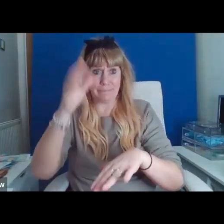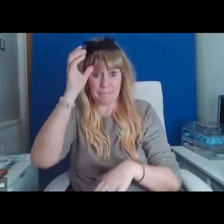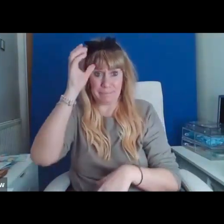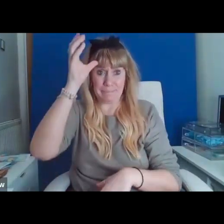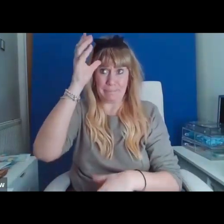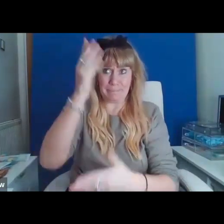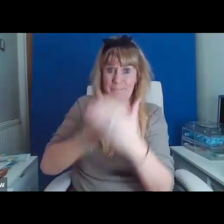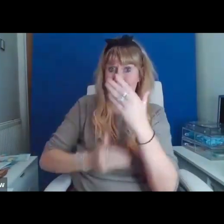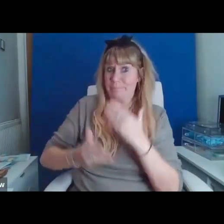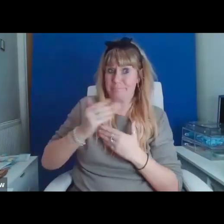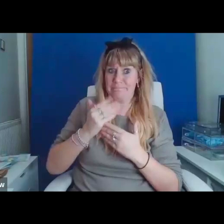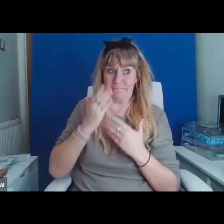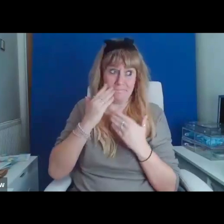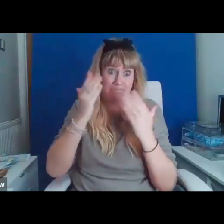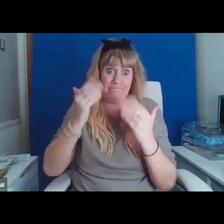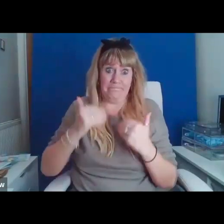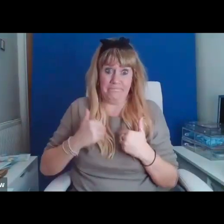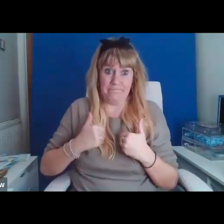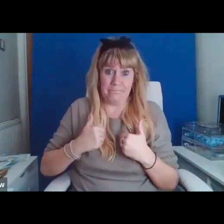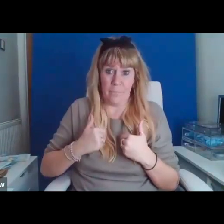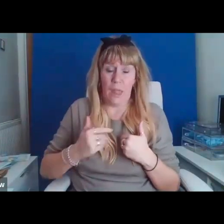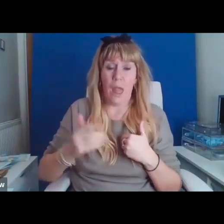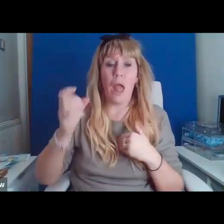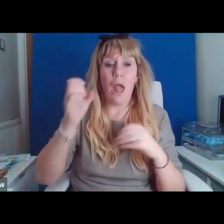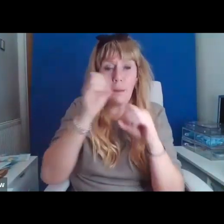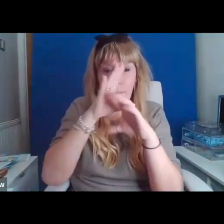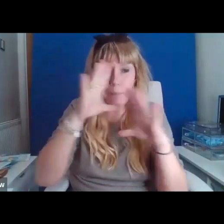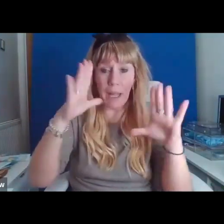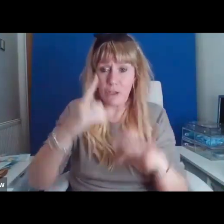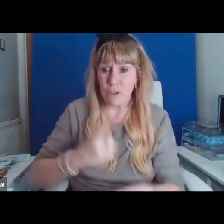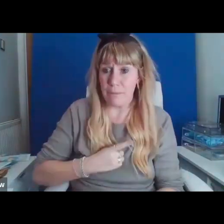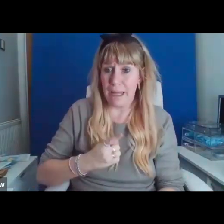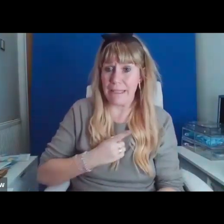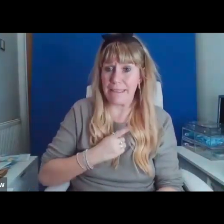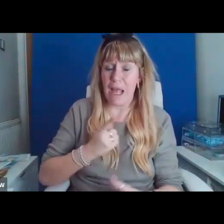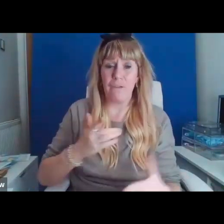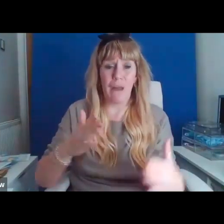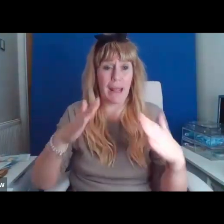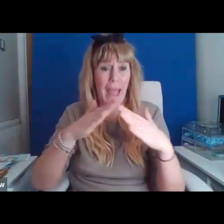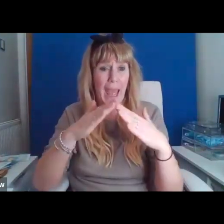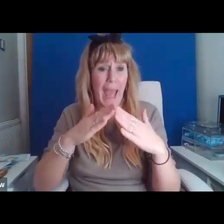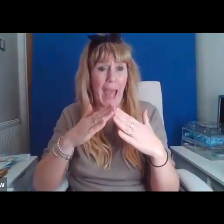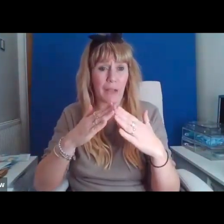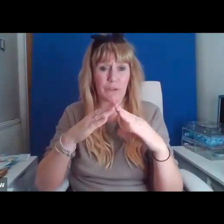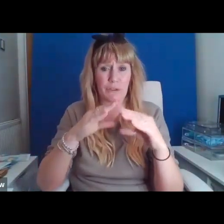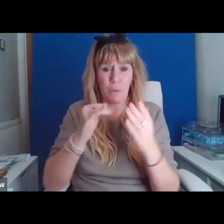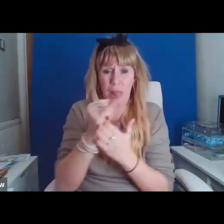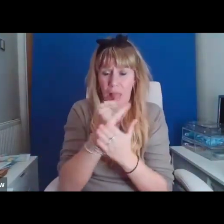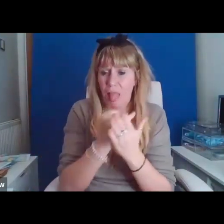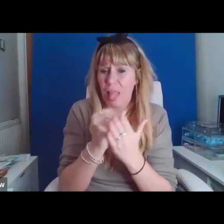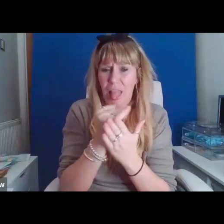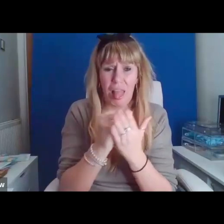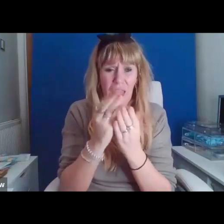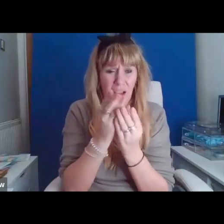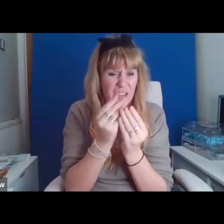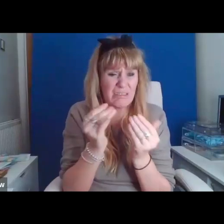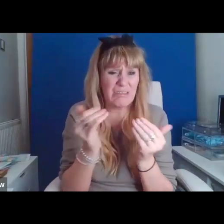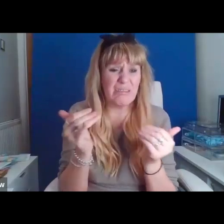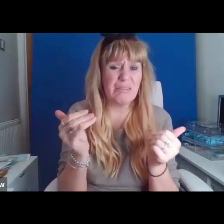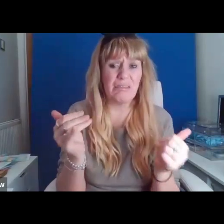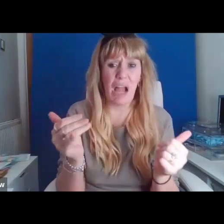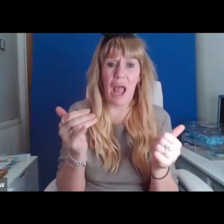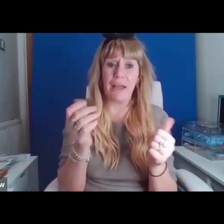myself a house with dry rocks, a river hot, acid polluted, some glorious oak